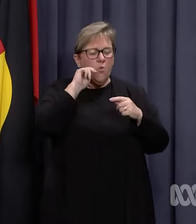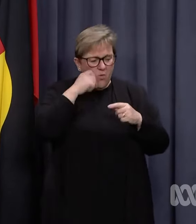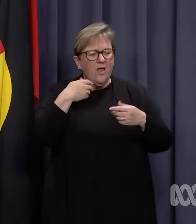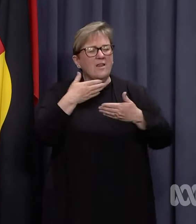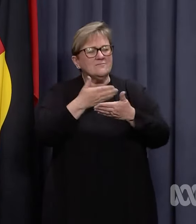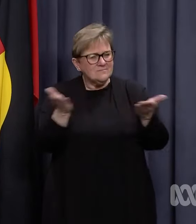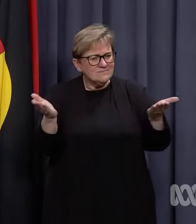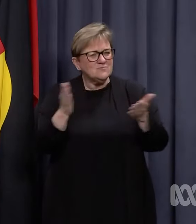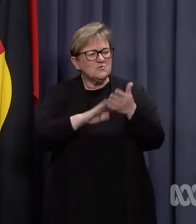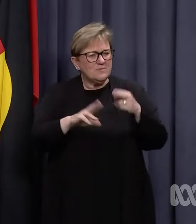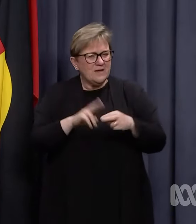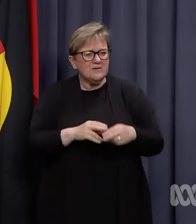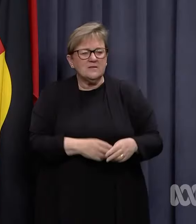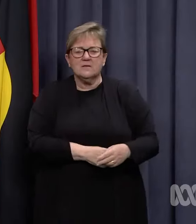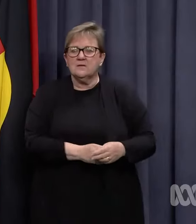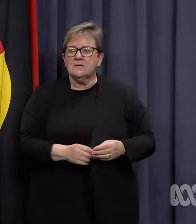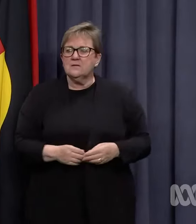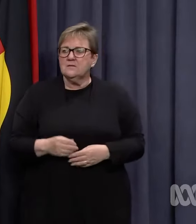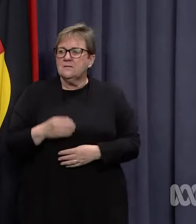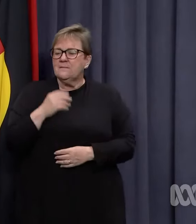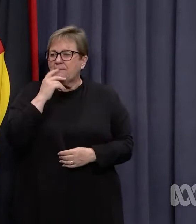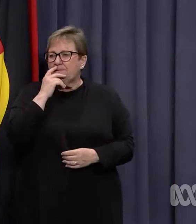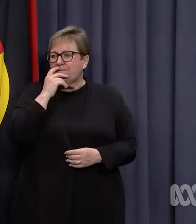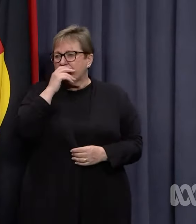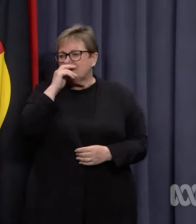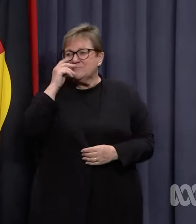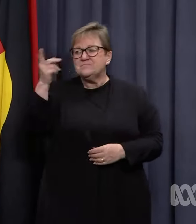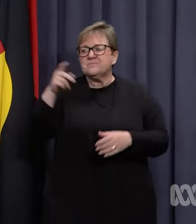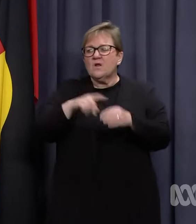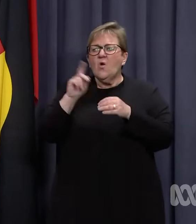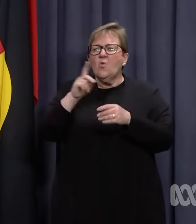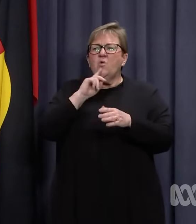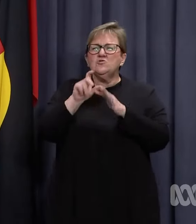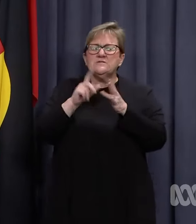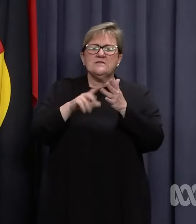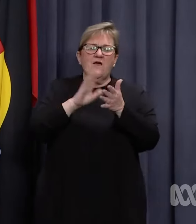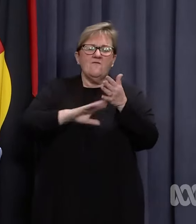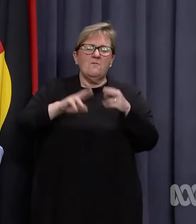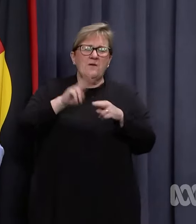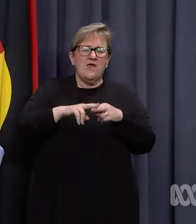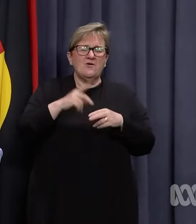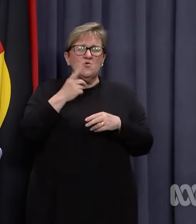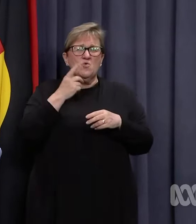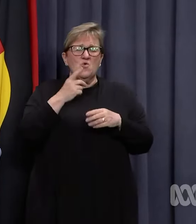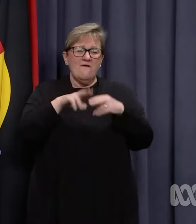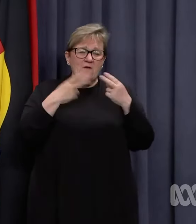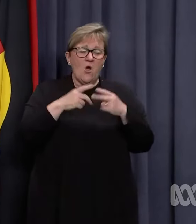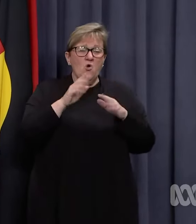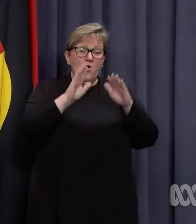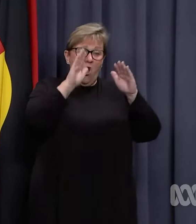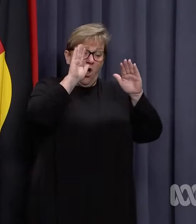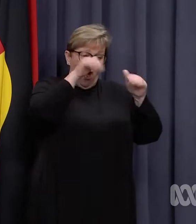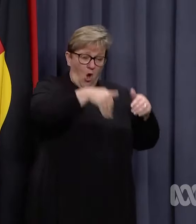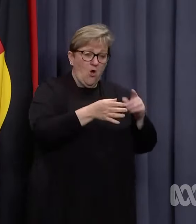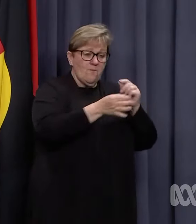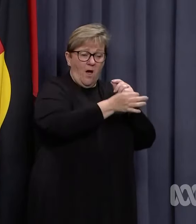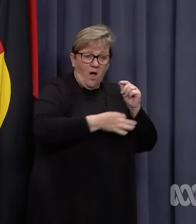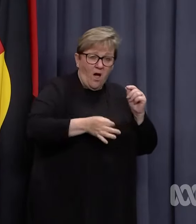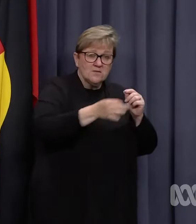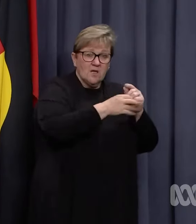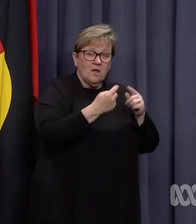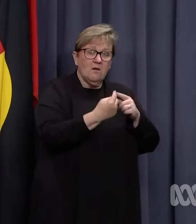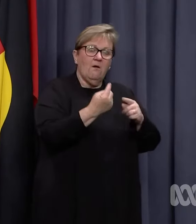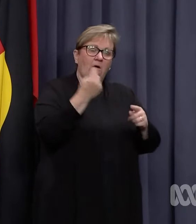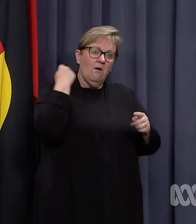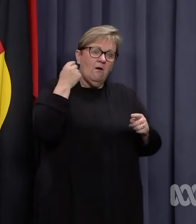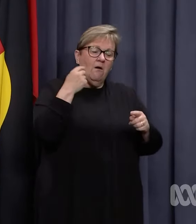be provided to parents. What do you say to parents and families that have already spent multiple periods of isolation over, you know,